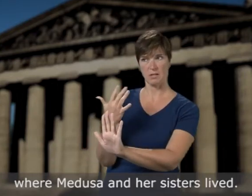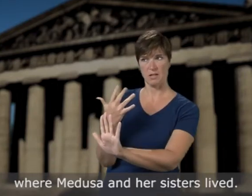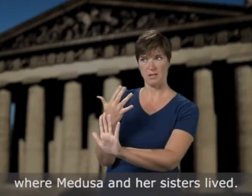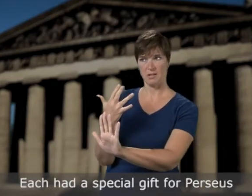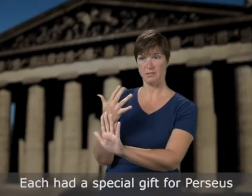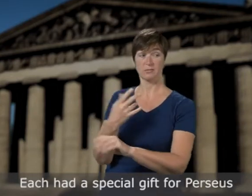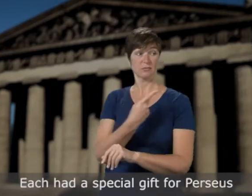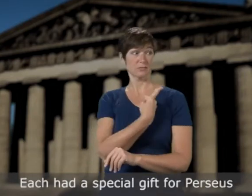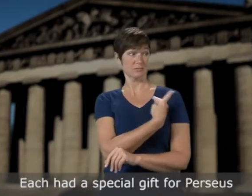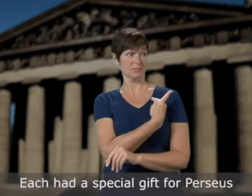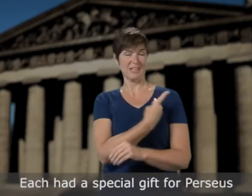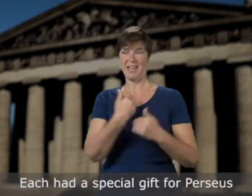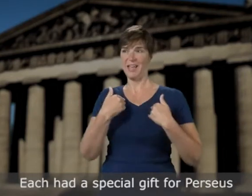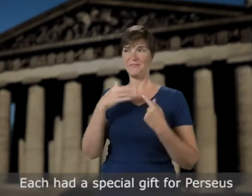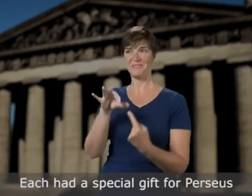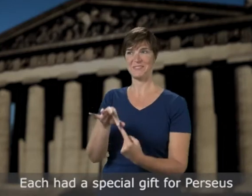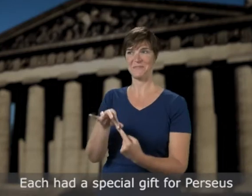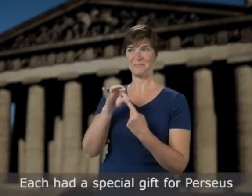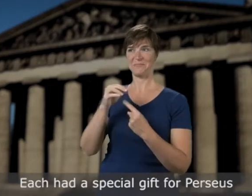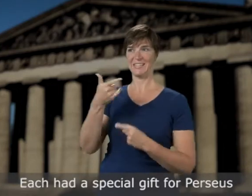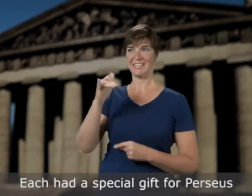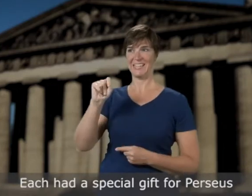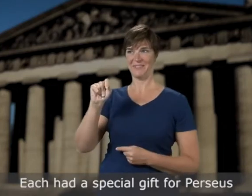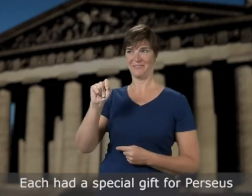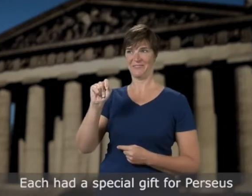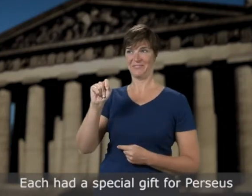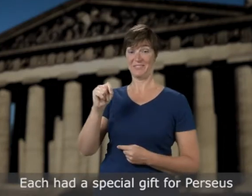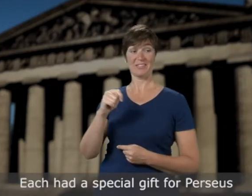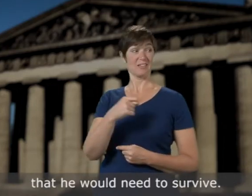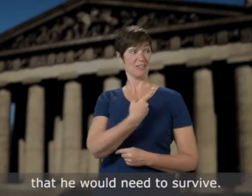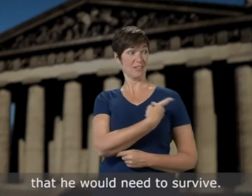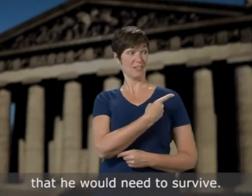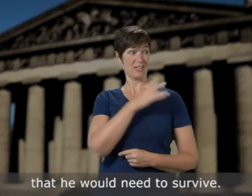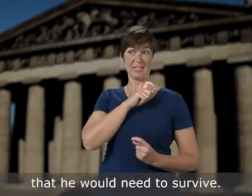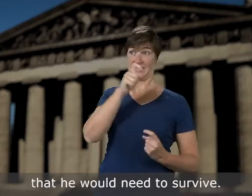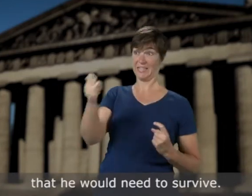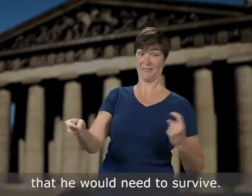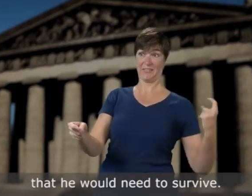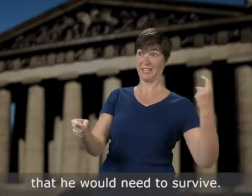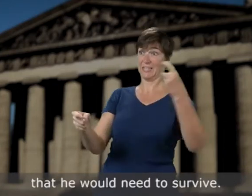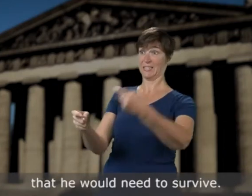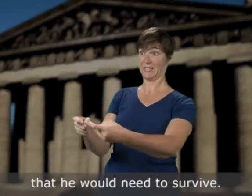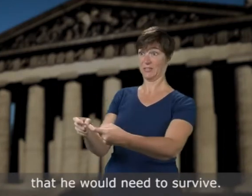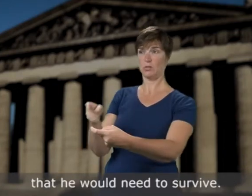Each had a special gift for Perseus that he would need to survive